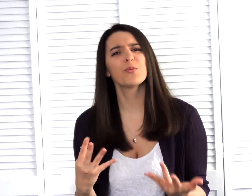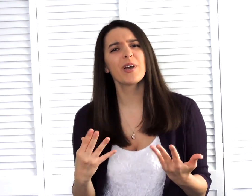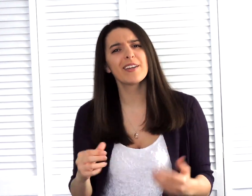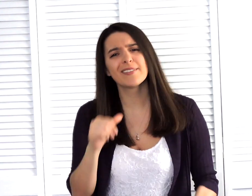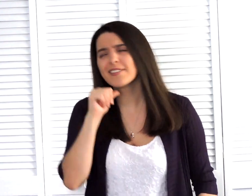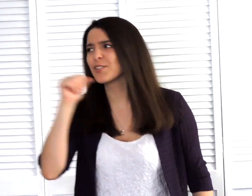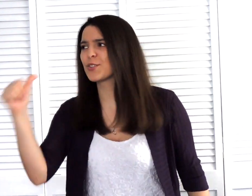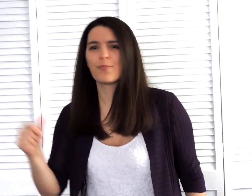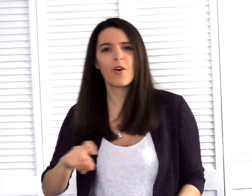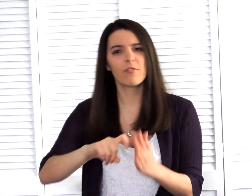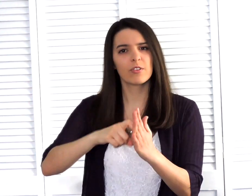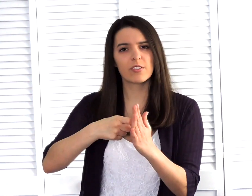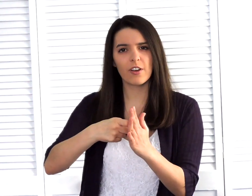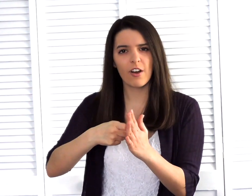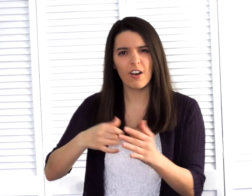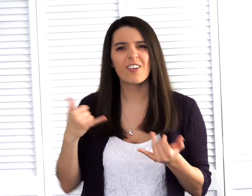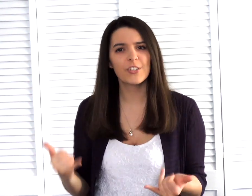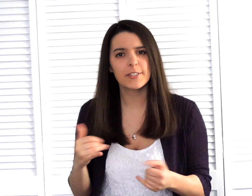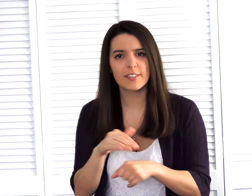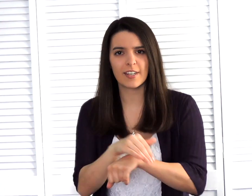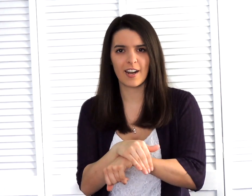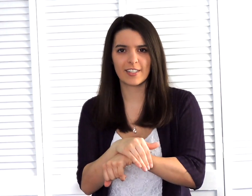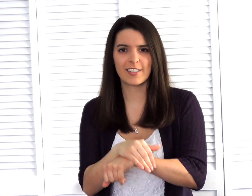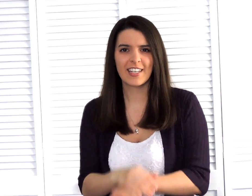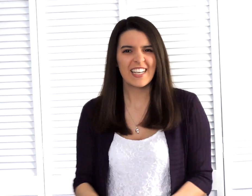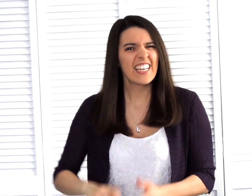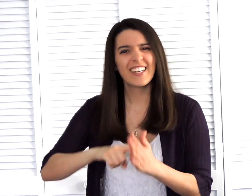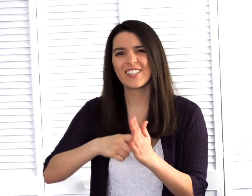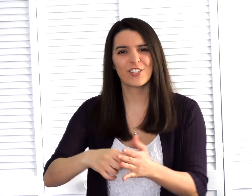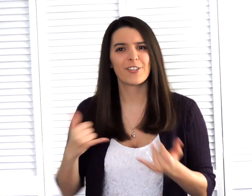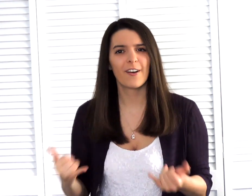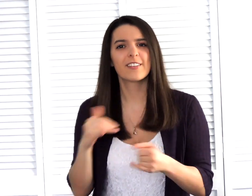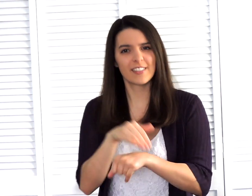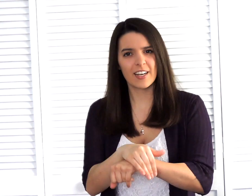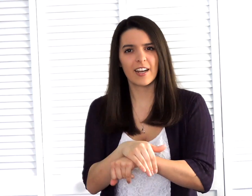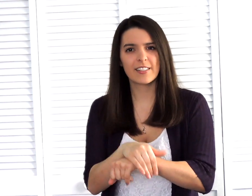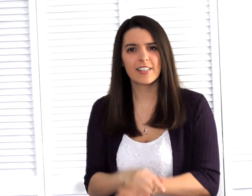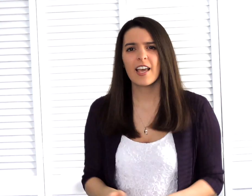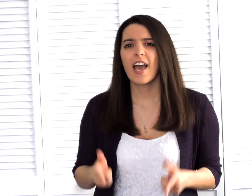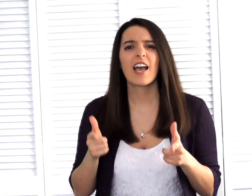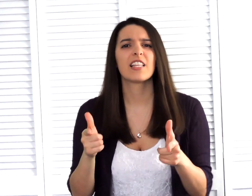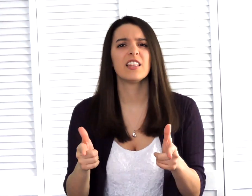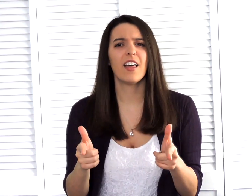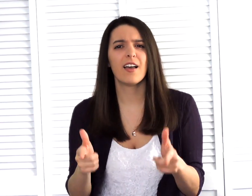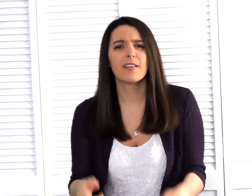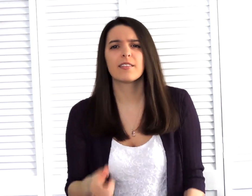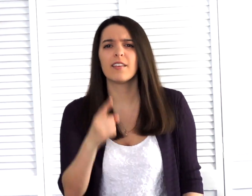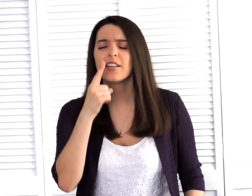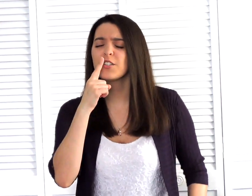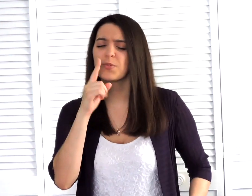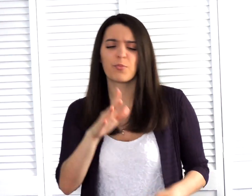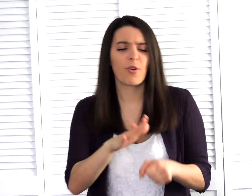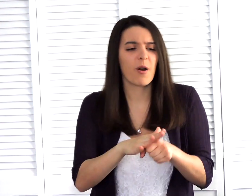eyes